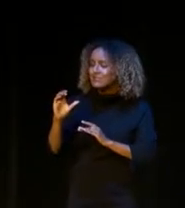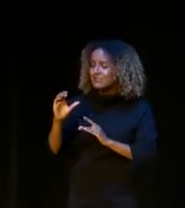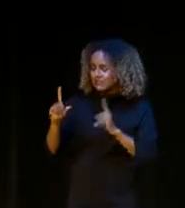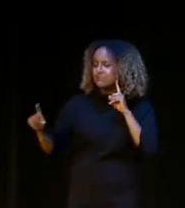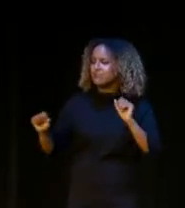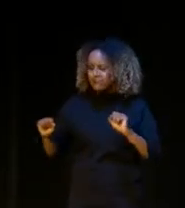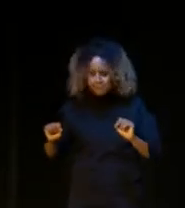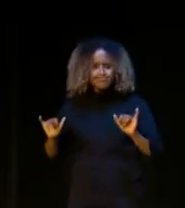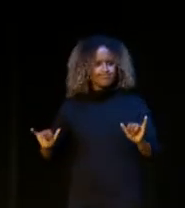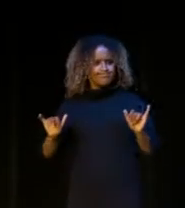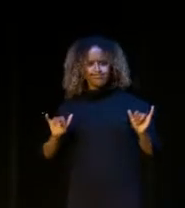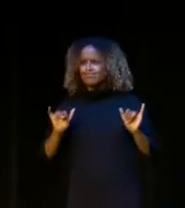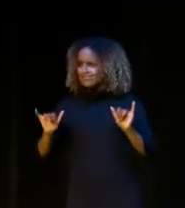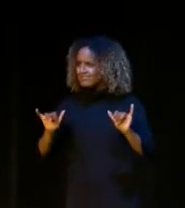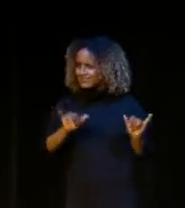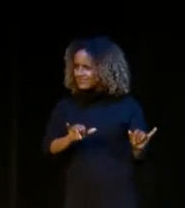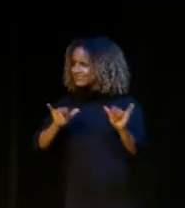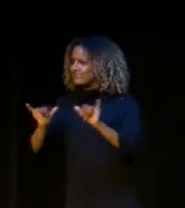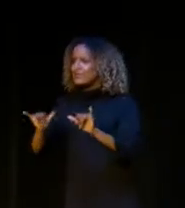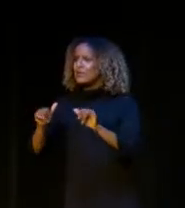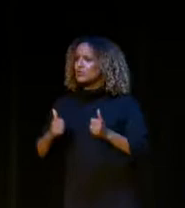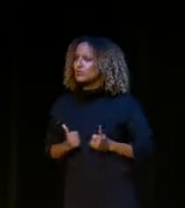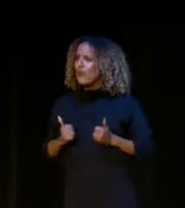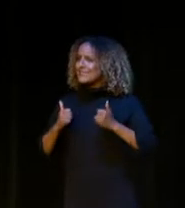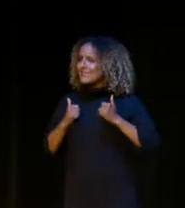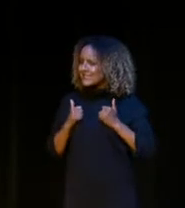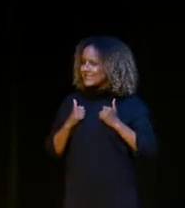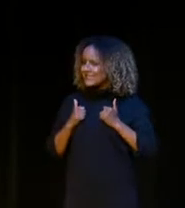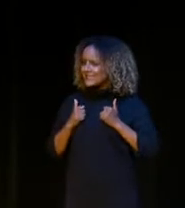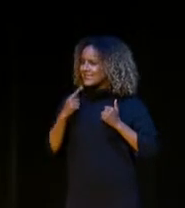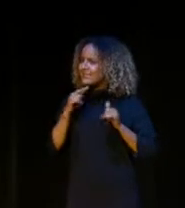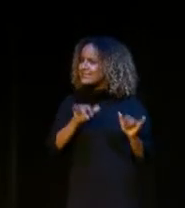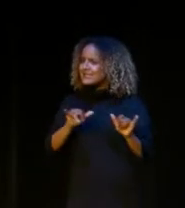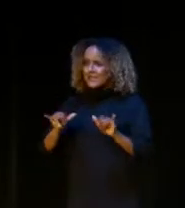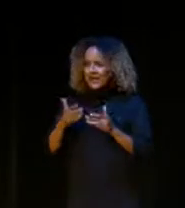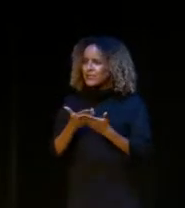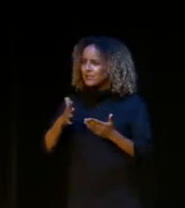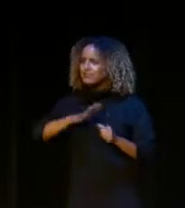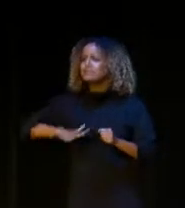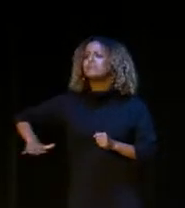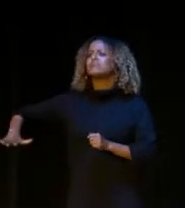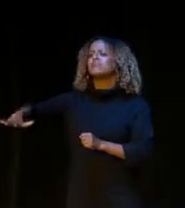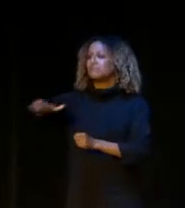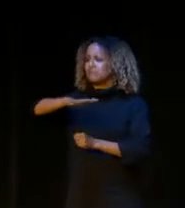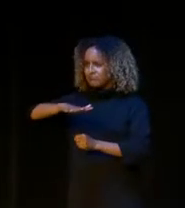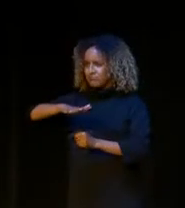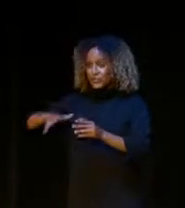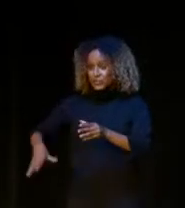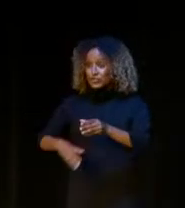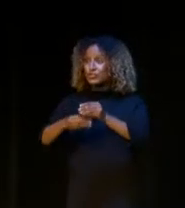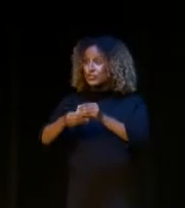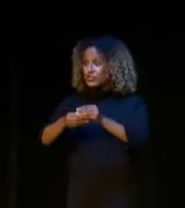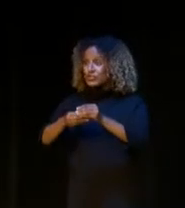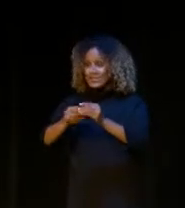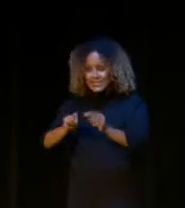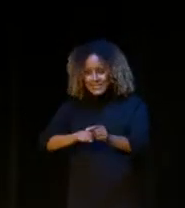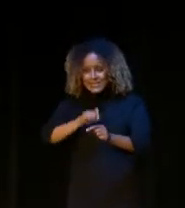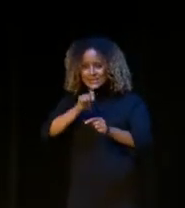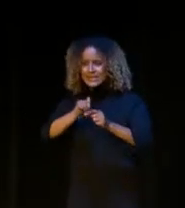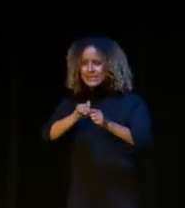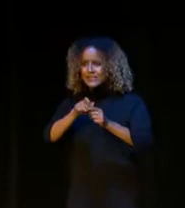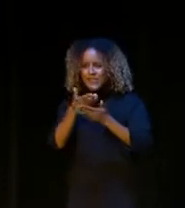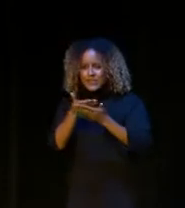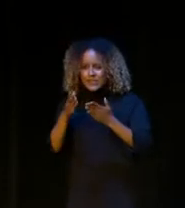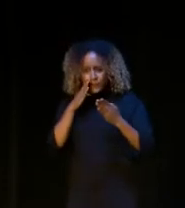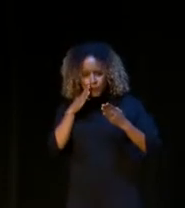echoes what we hear from residents across all eight wards of Washington, D.C. So in addition to the very specific